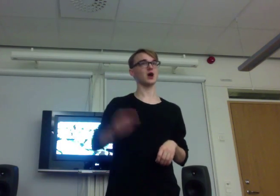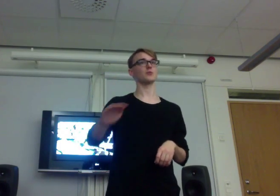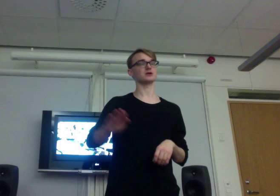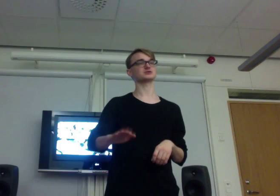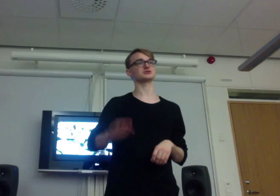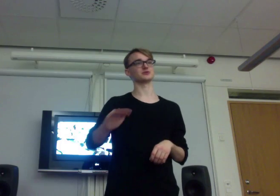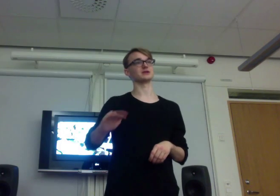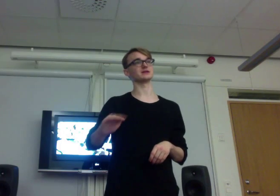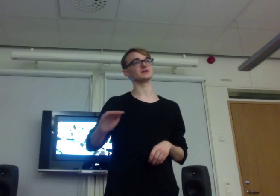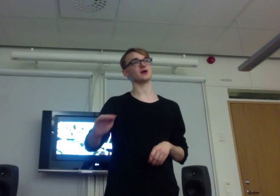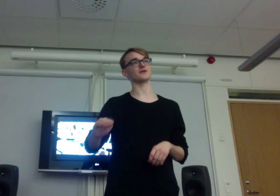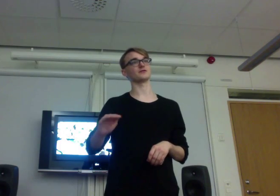much you really need to have.